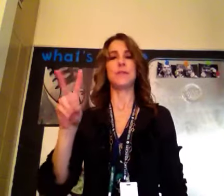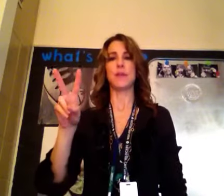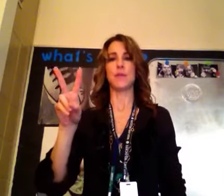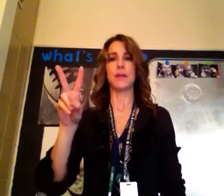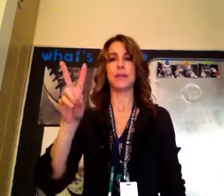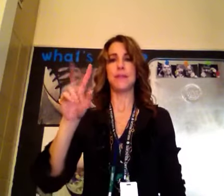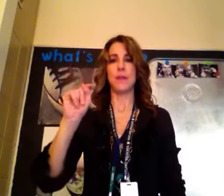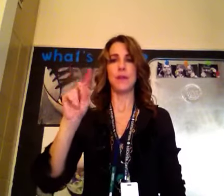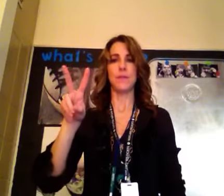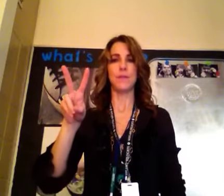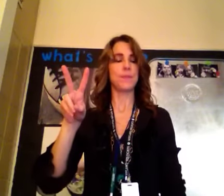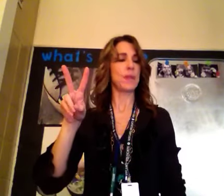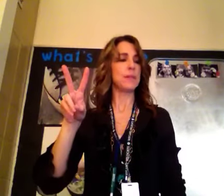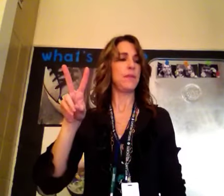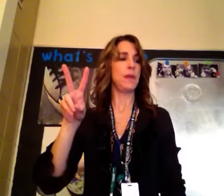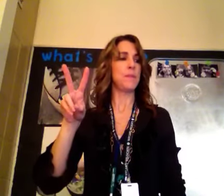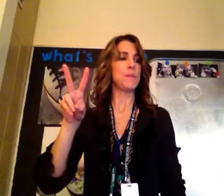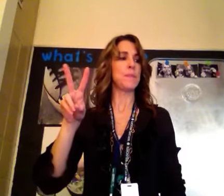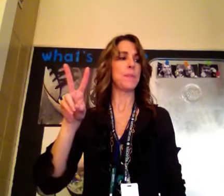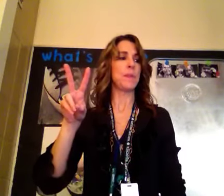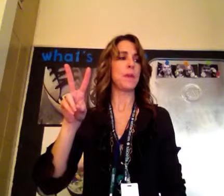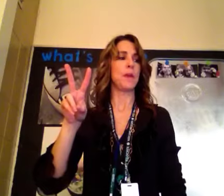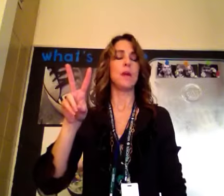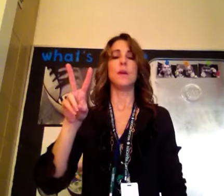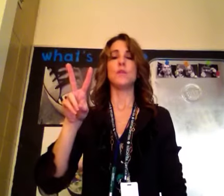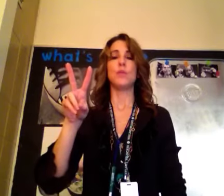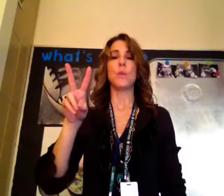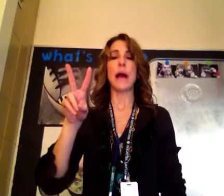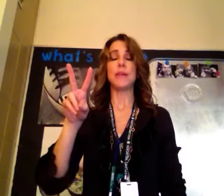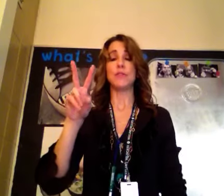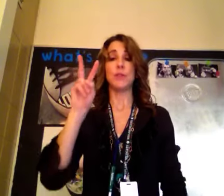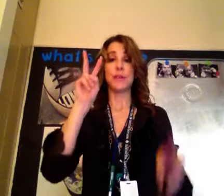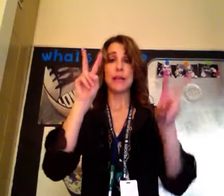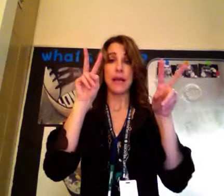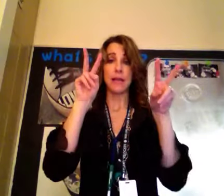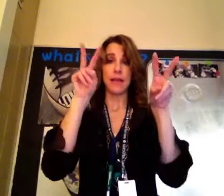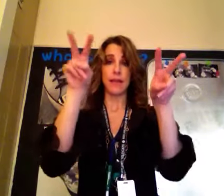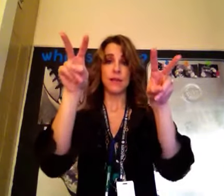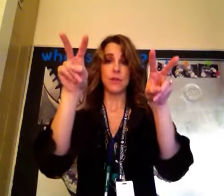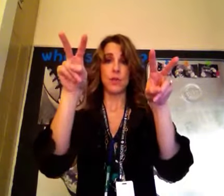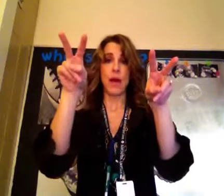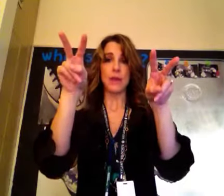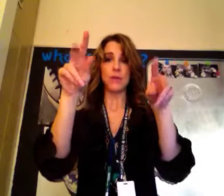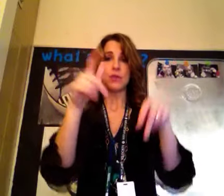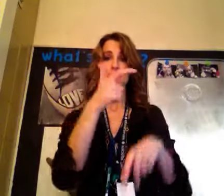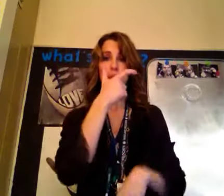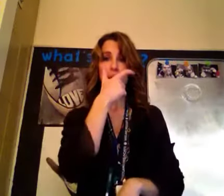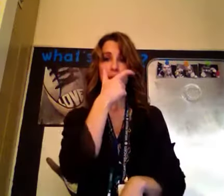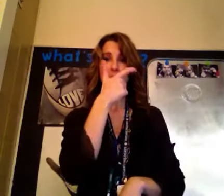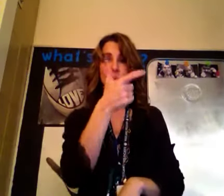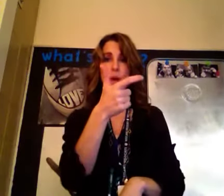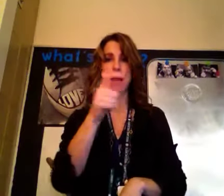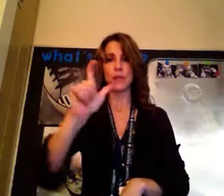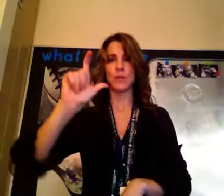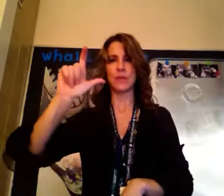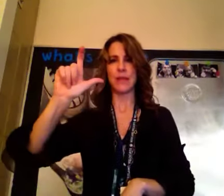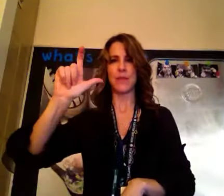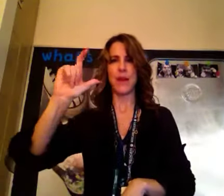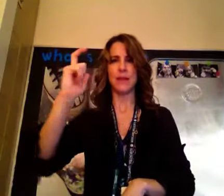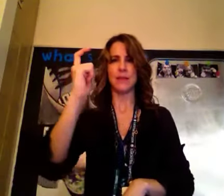fingerspell TV, TV. To watch, you can sign like this, to watch, or to watch, which is like a bent